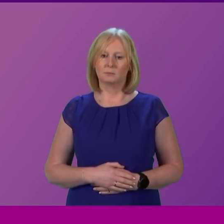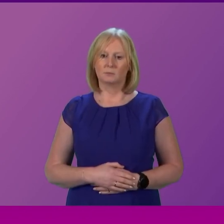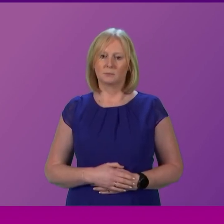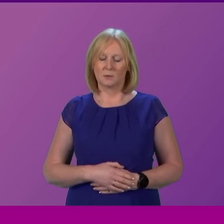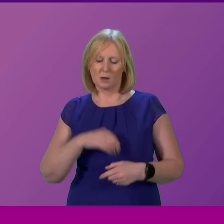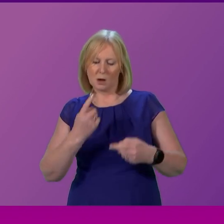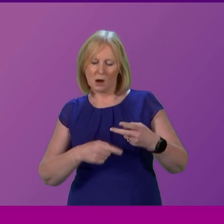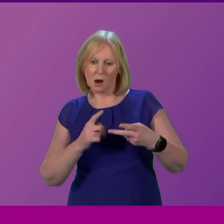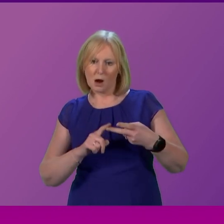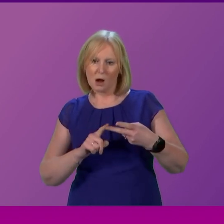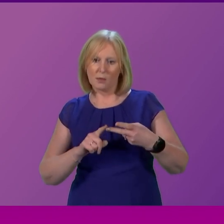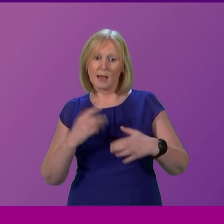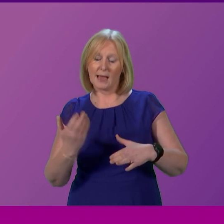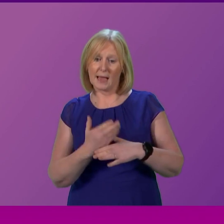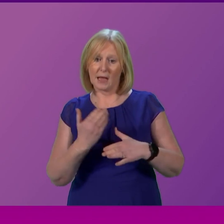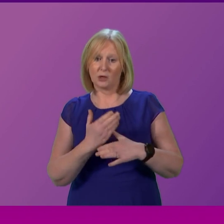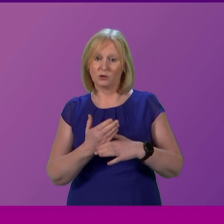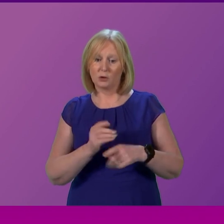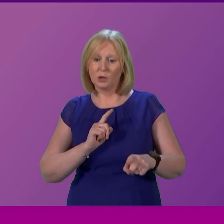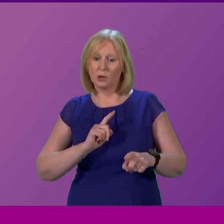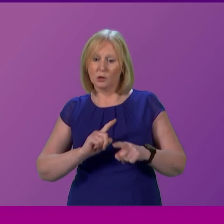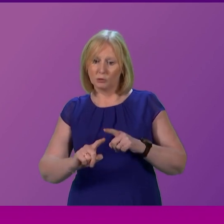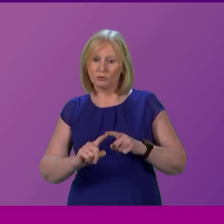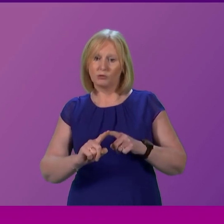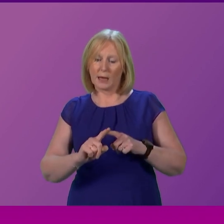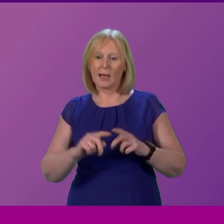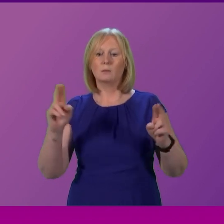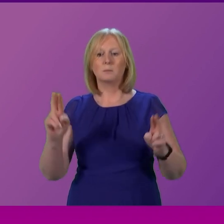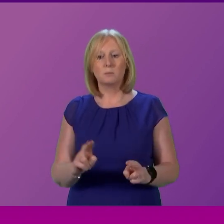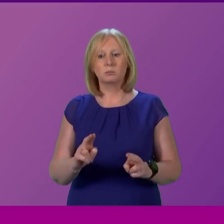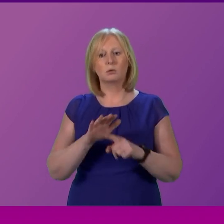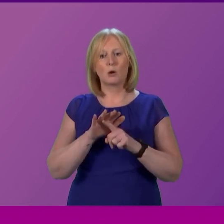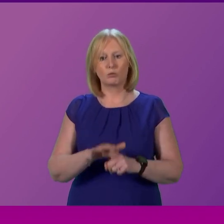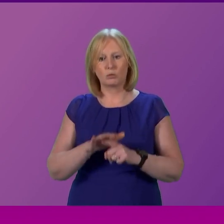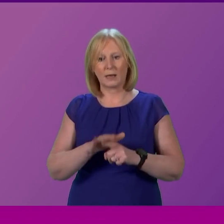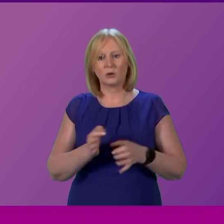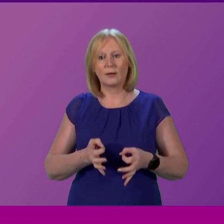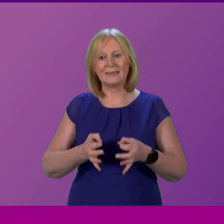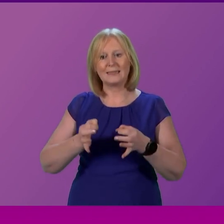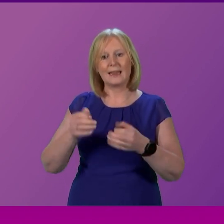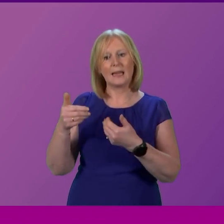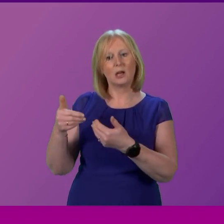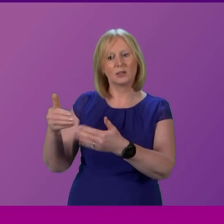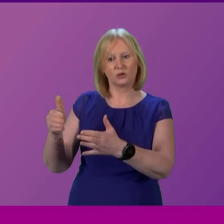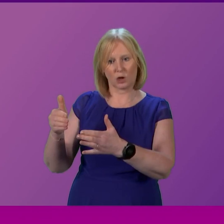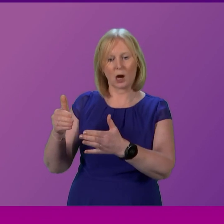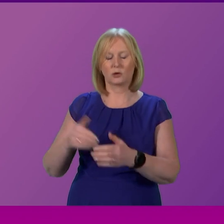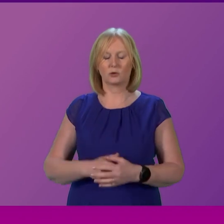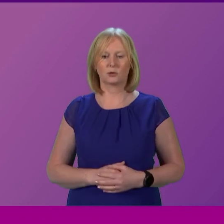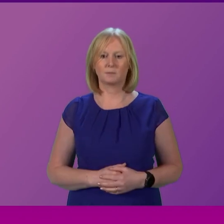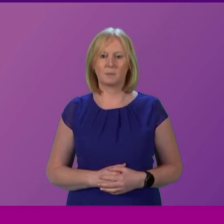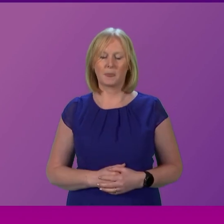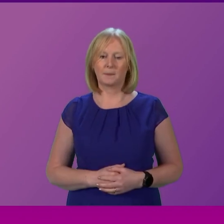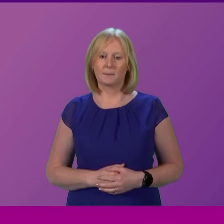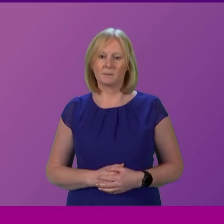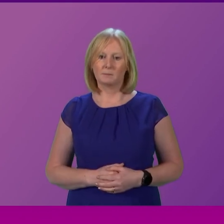further course of action to unlock additional capacity to alleviate the pressure of delayed discharge on the system. Presenting